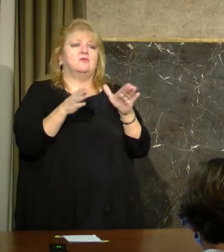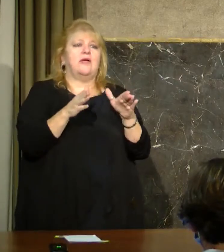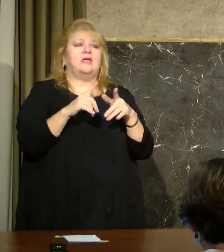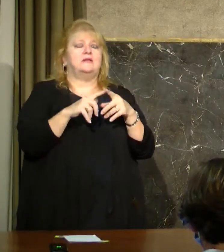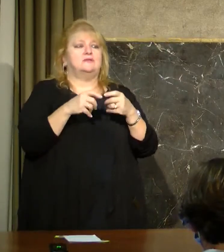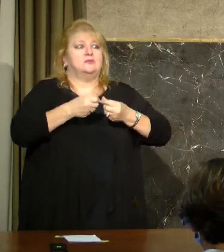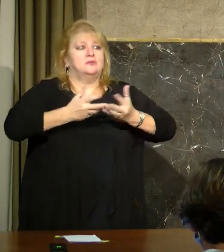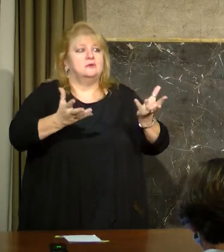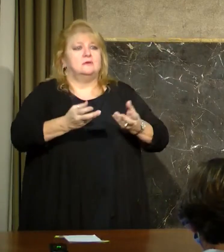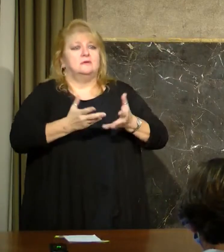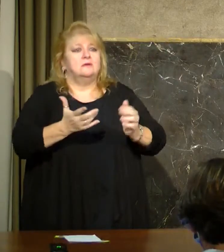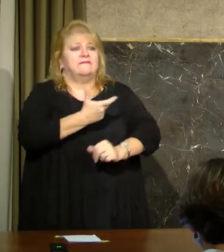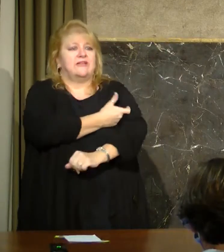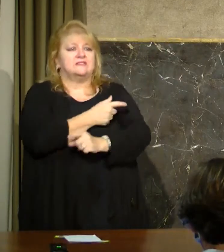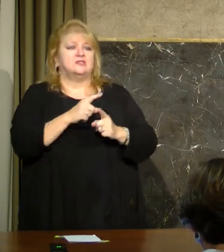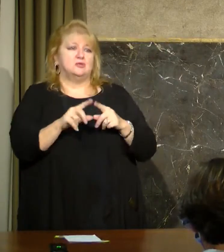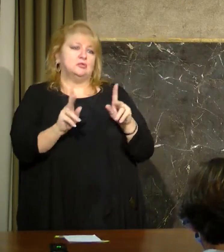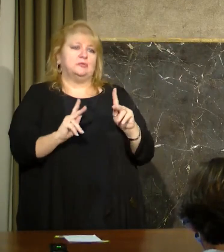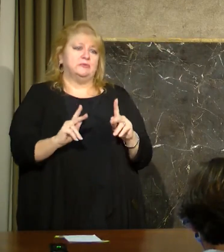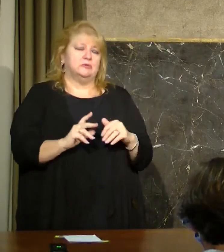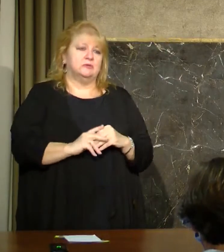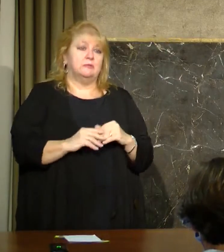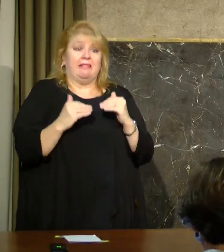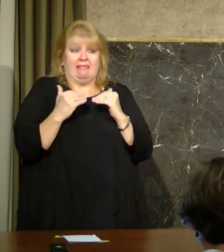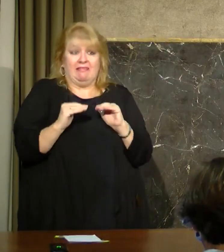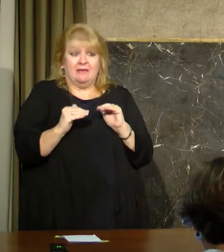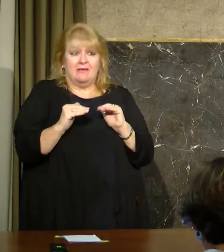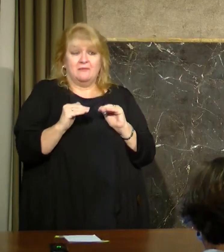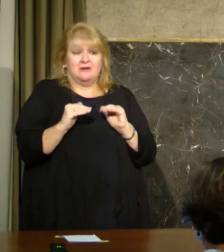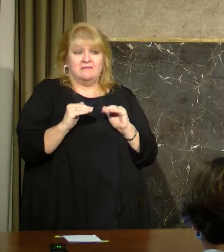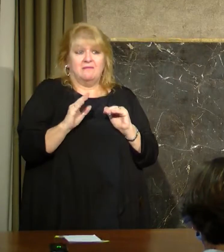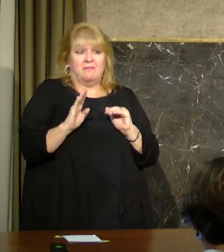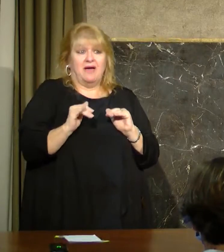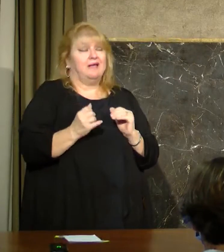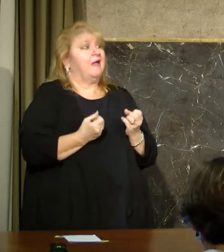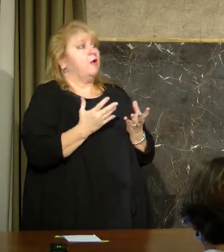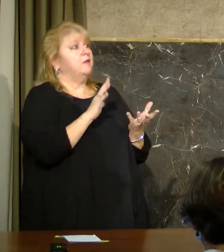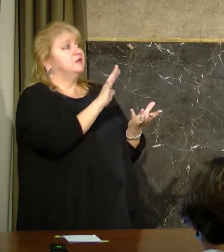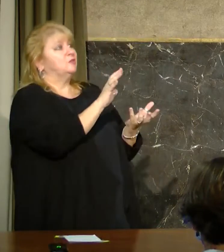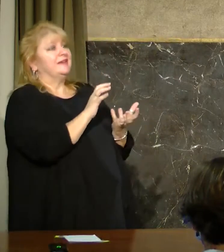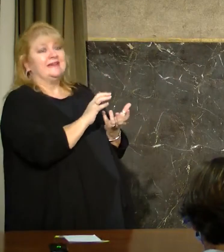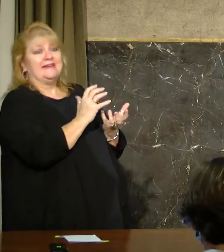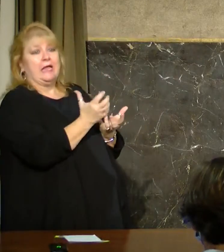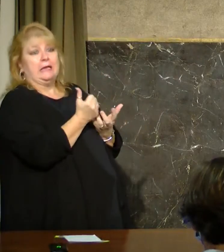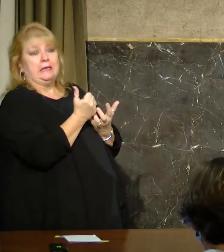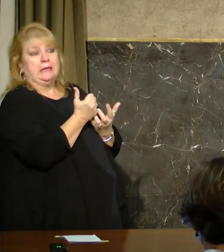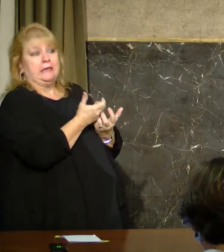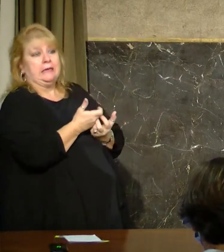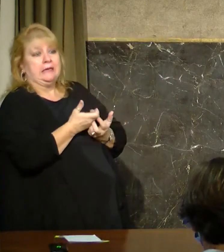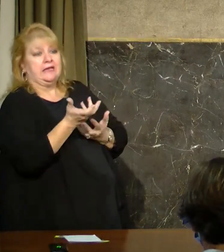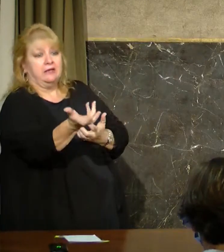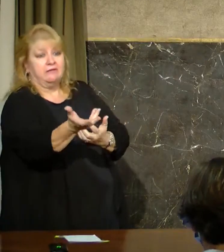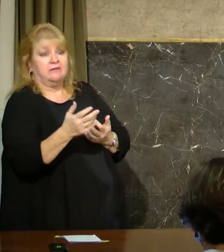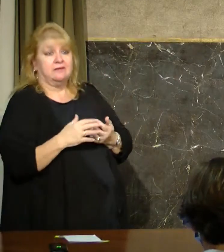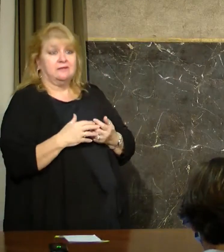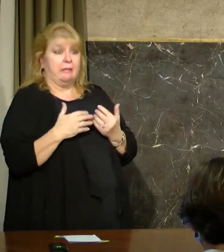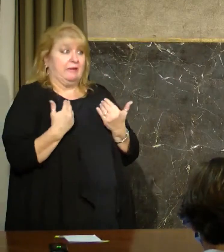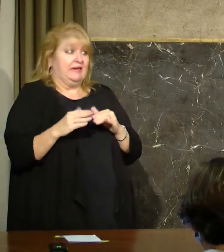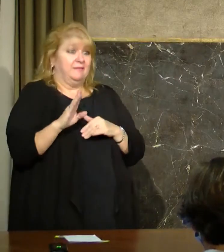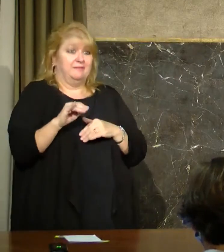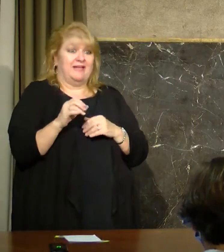and making it available to the public, limited really only by supply. How much that we get is the real limiting factor. So